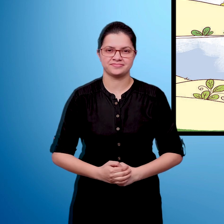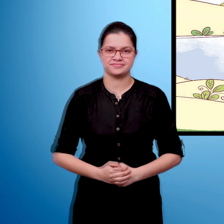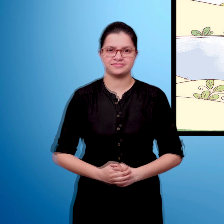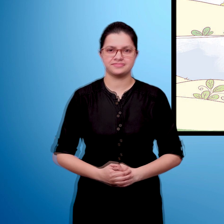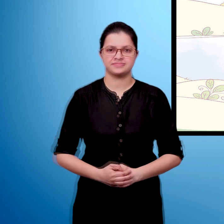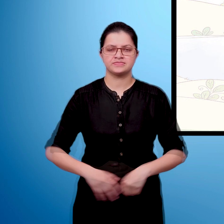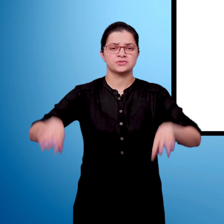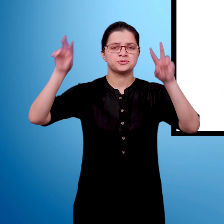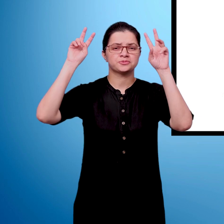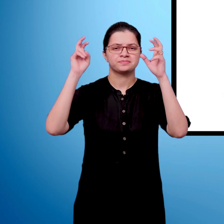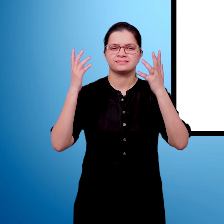Let us slide.